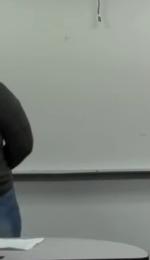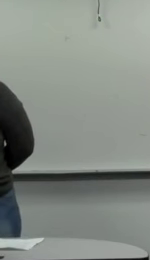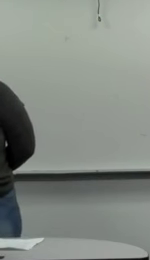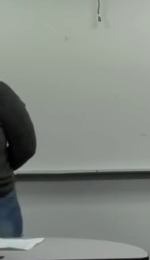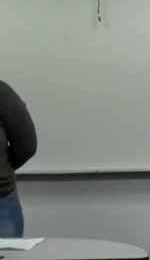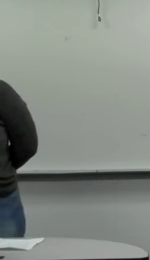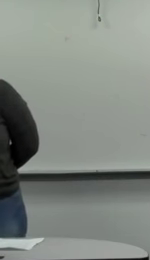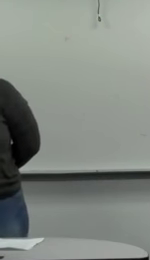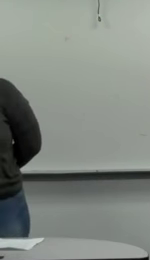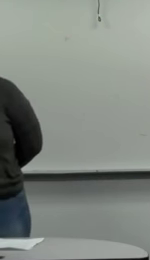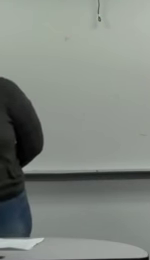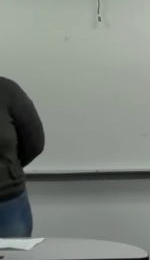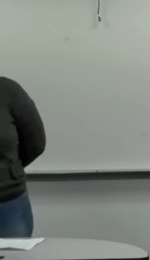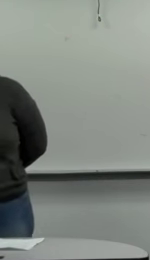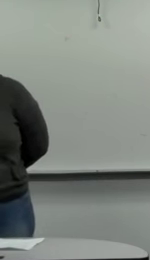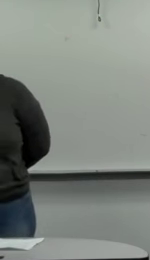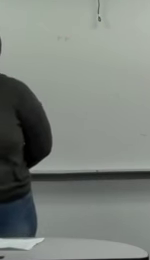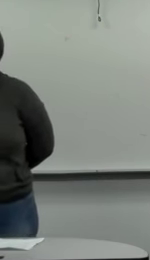around cats.